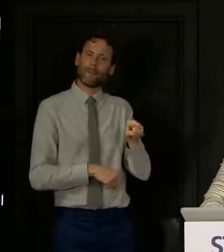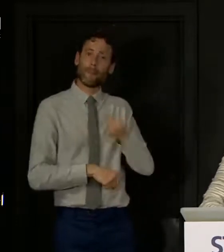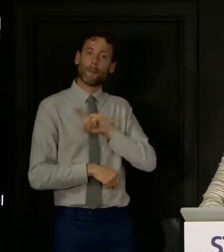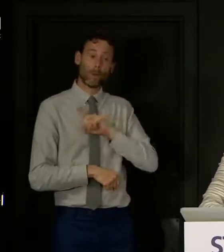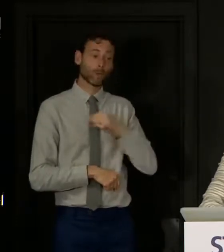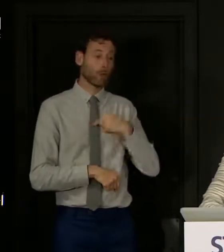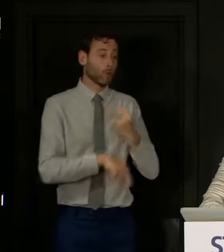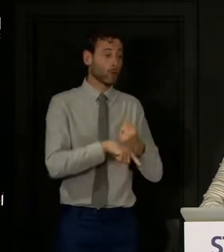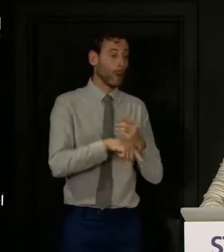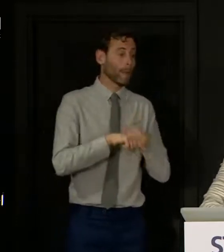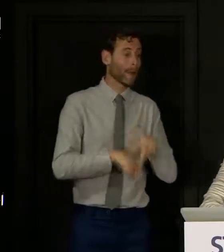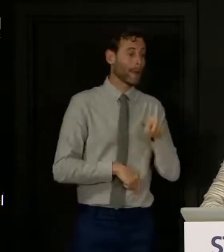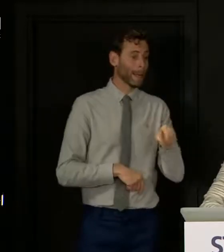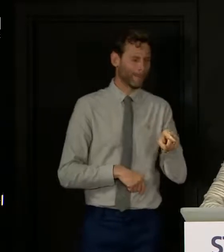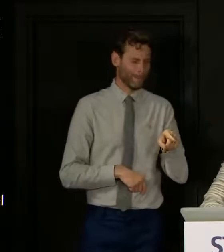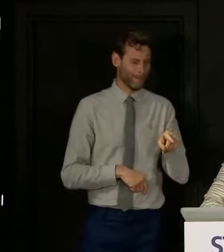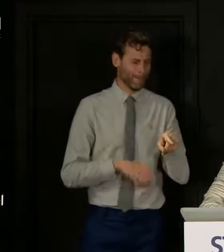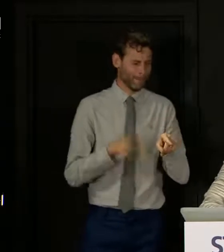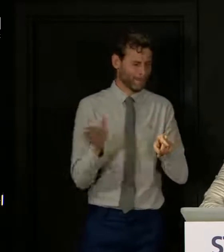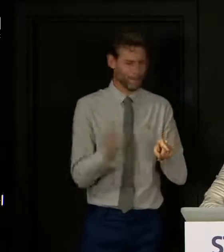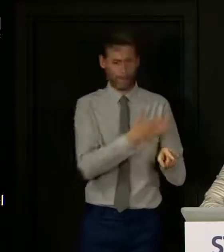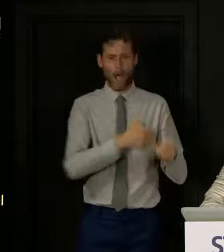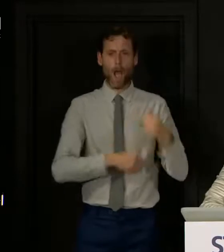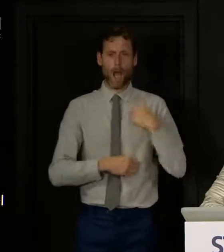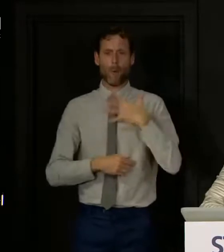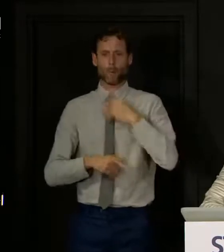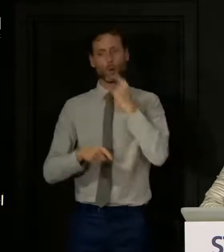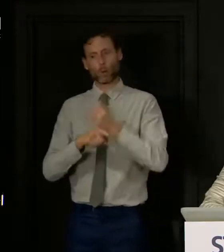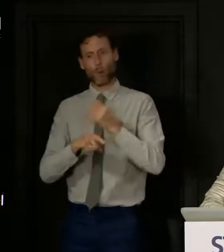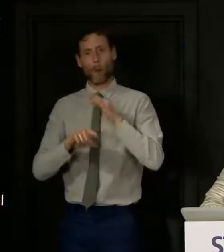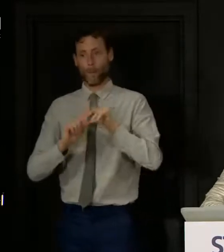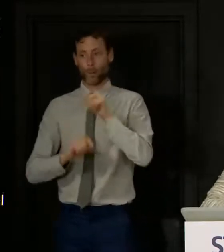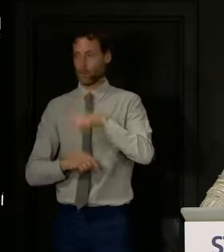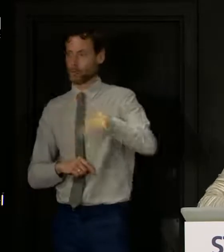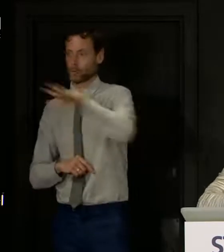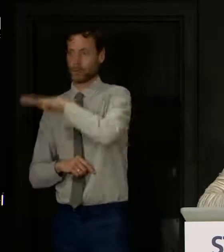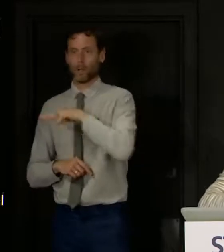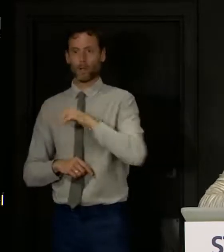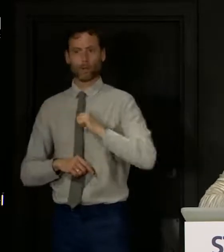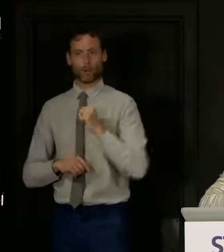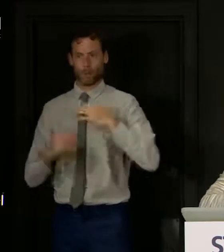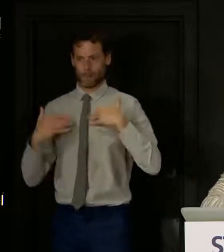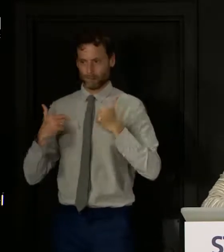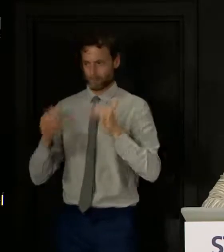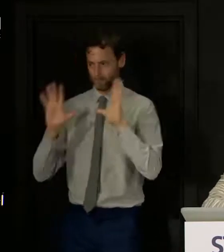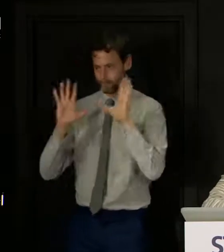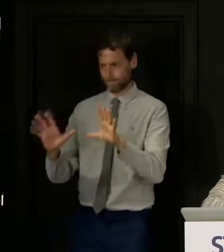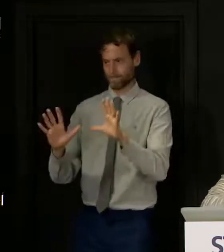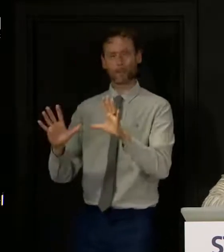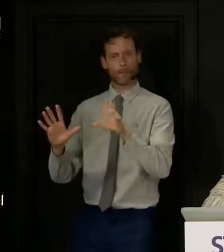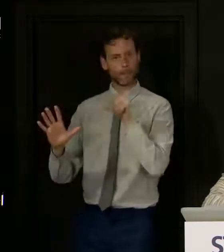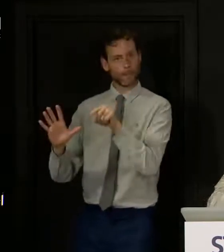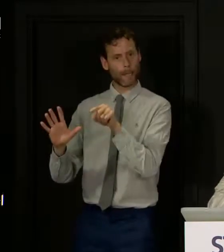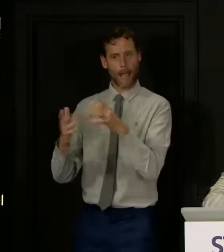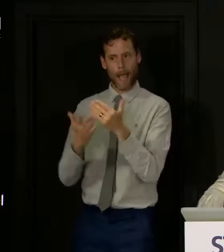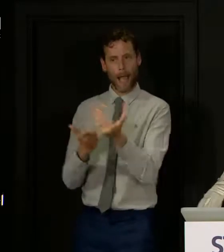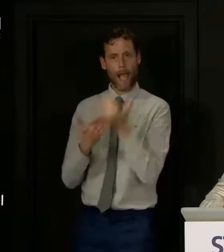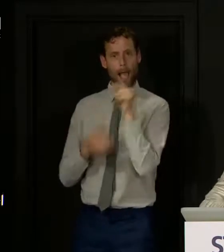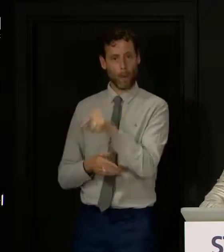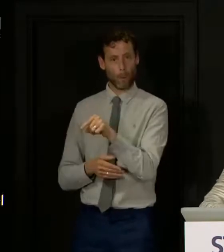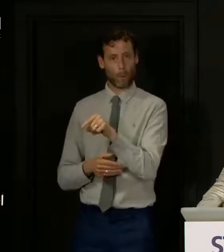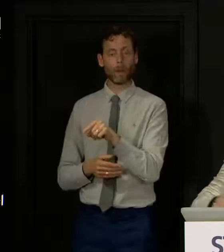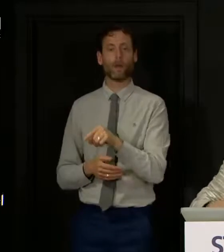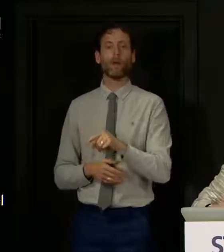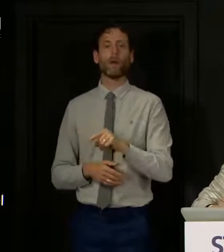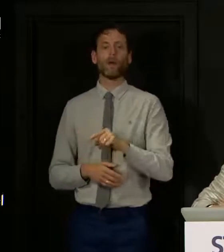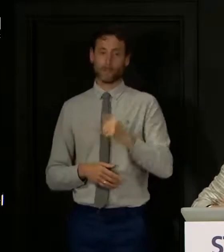a sentence I'm not uttering about the advice that I want people in Scotland to follow. So please, for your public health advice and what you should be doing and